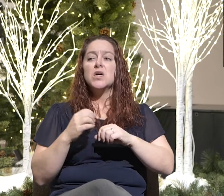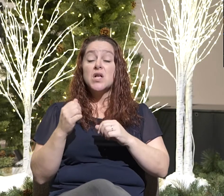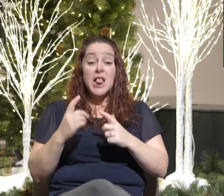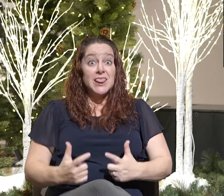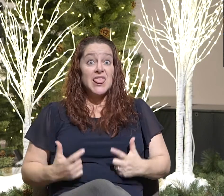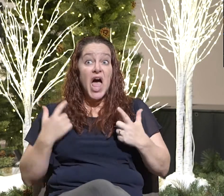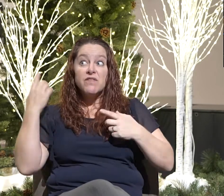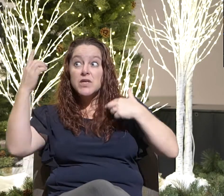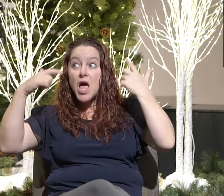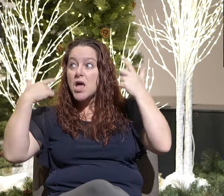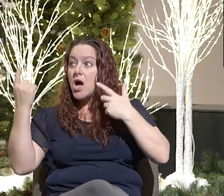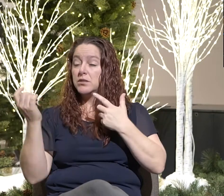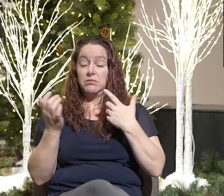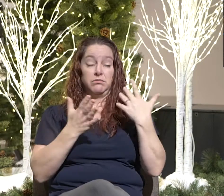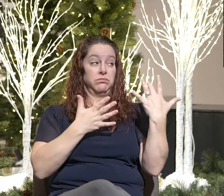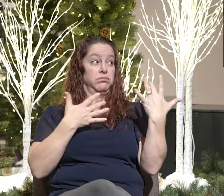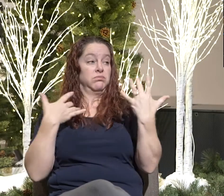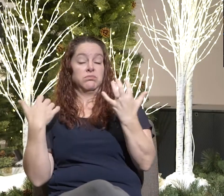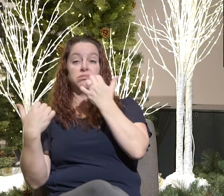you will stand fast.